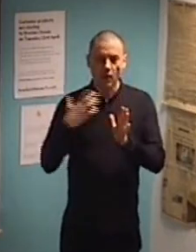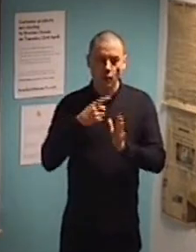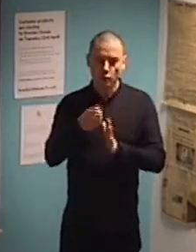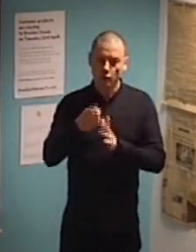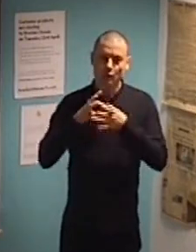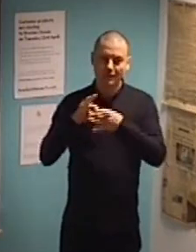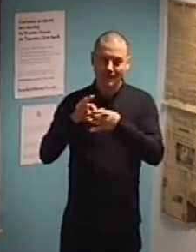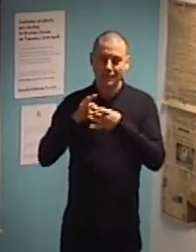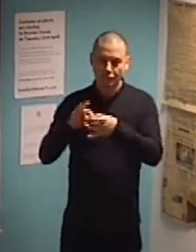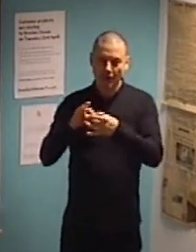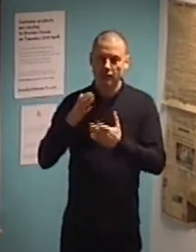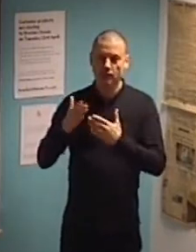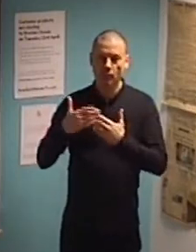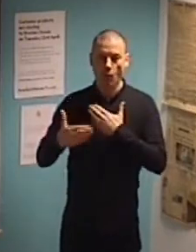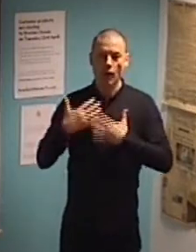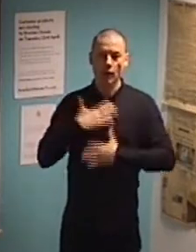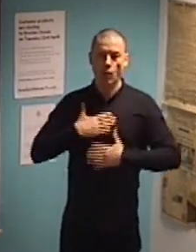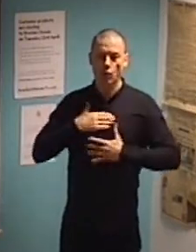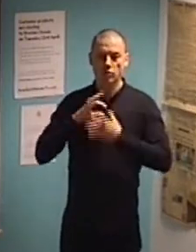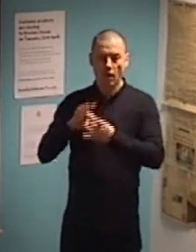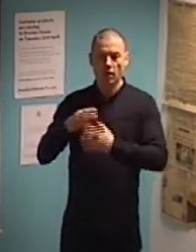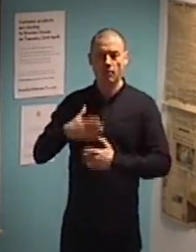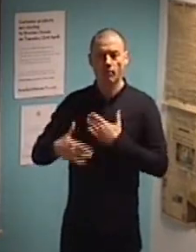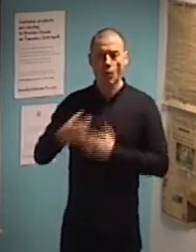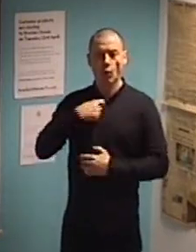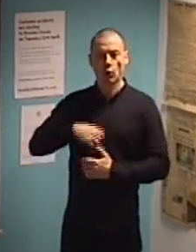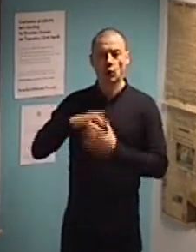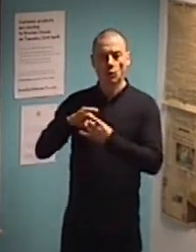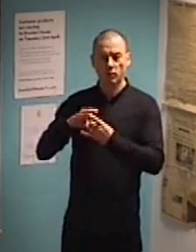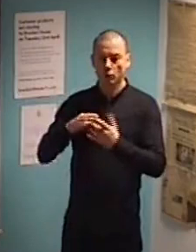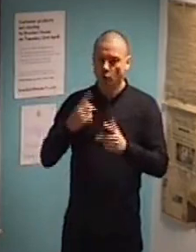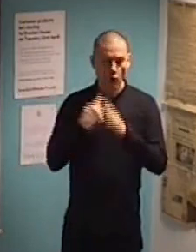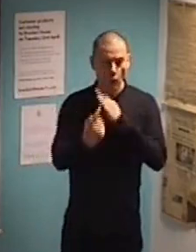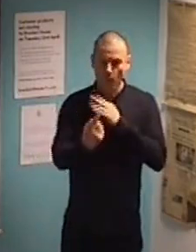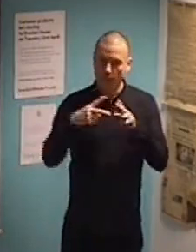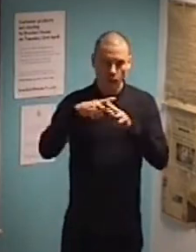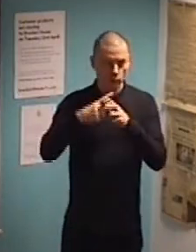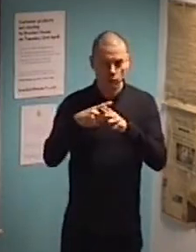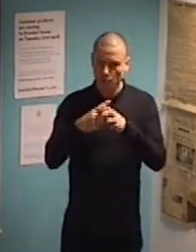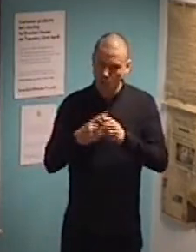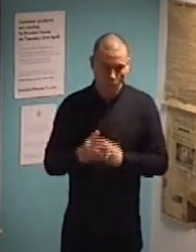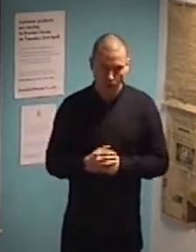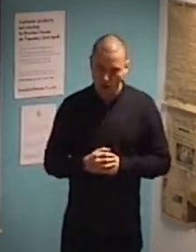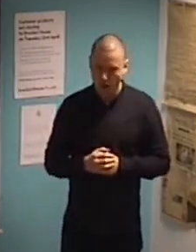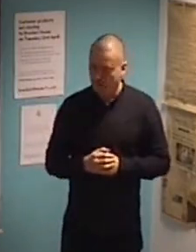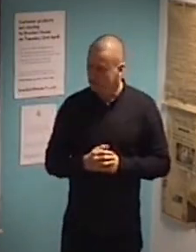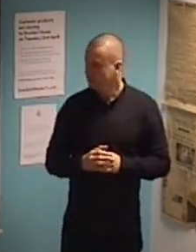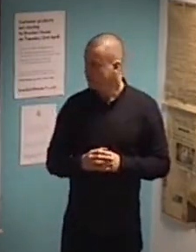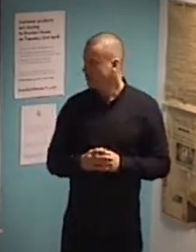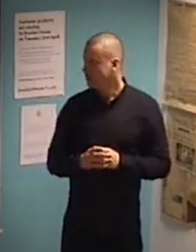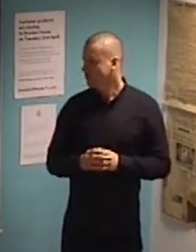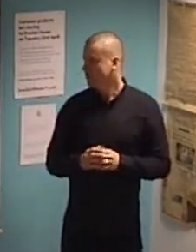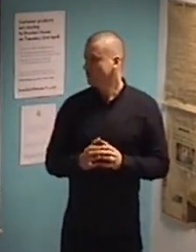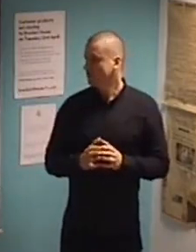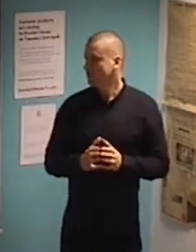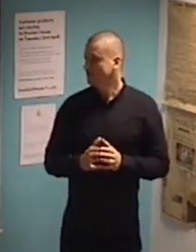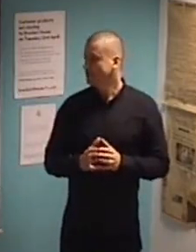way and more human way rather than just use it as a tool. So, yeah. So this is the